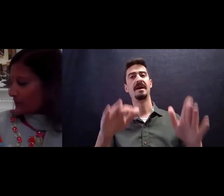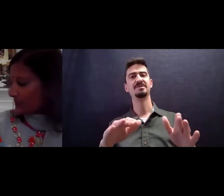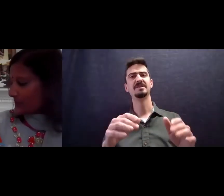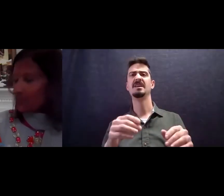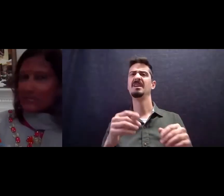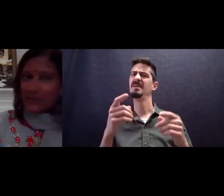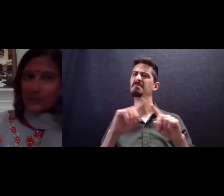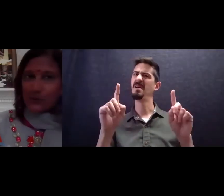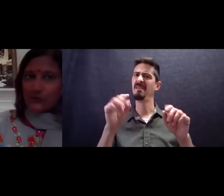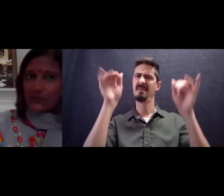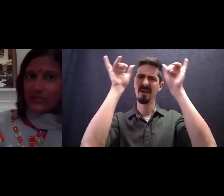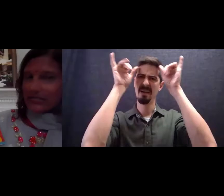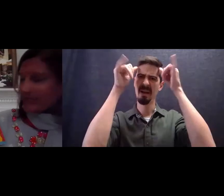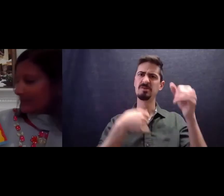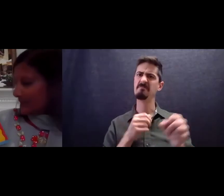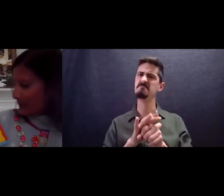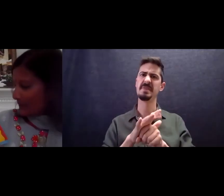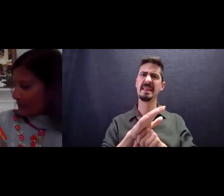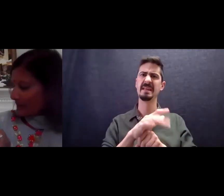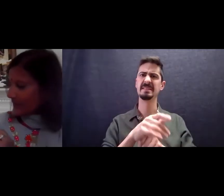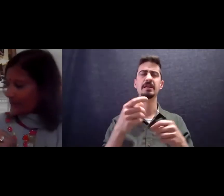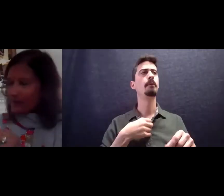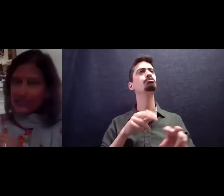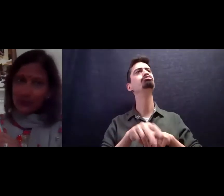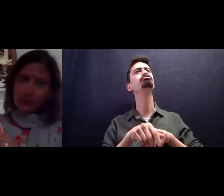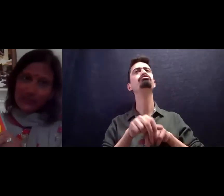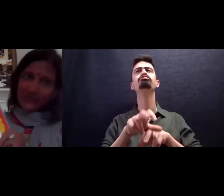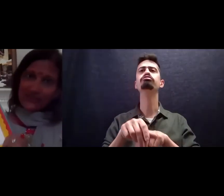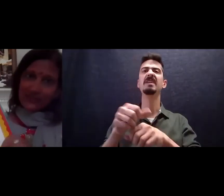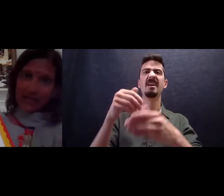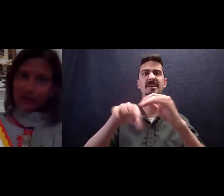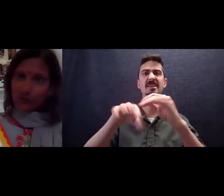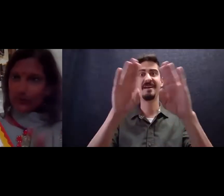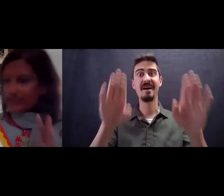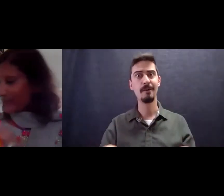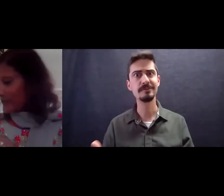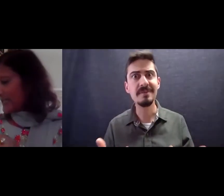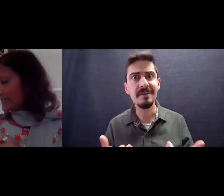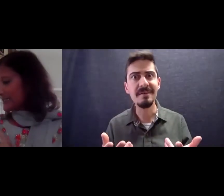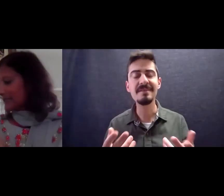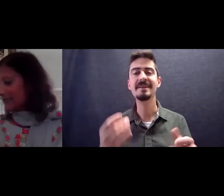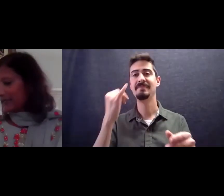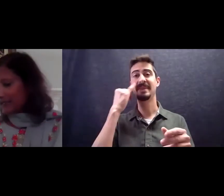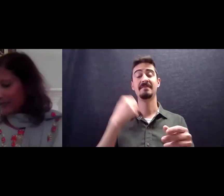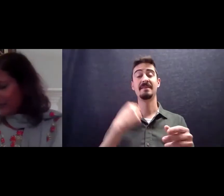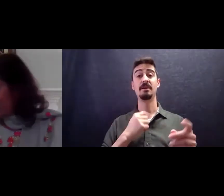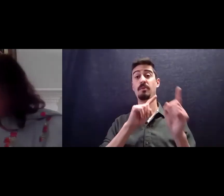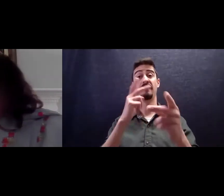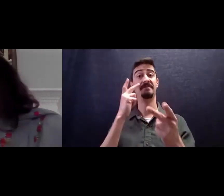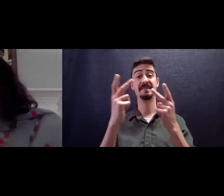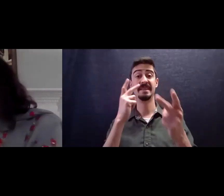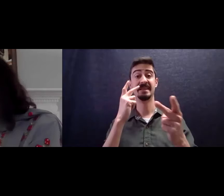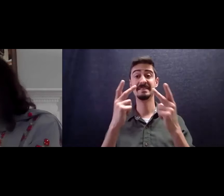roam free and sometimes wander in and we would always have every time we went to visit cows would always stick their heads and